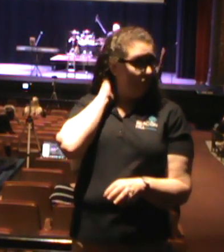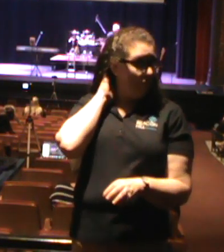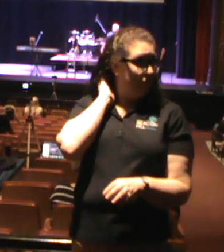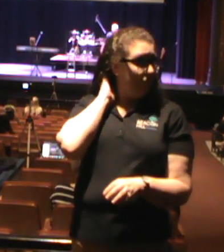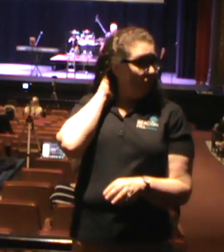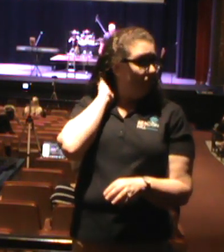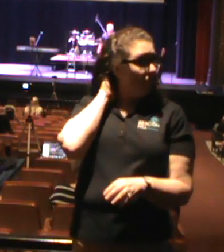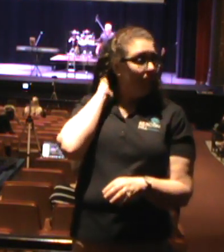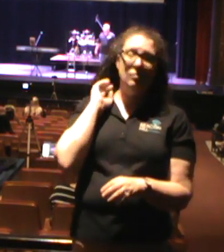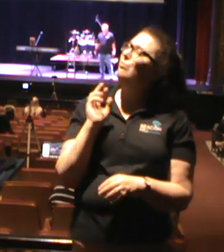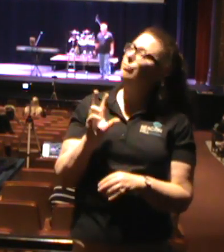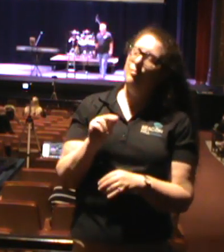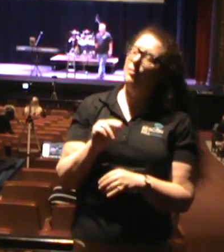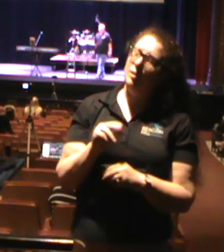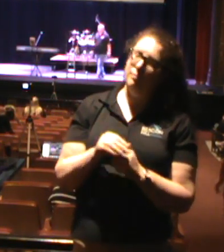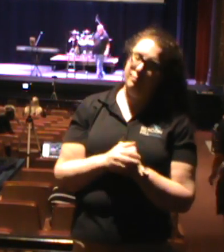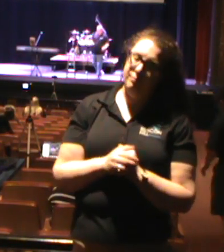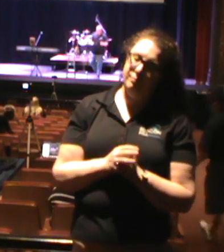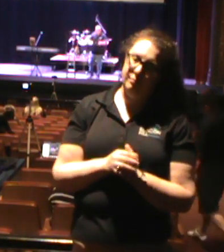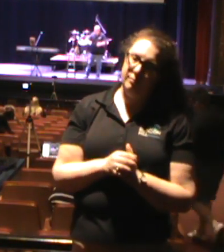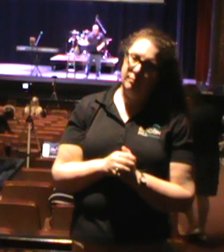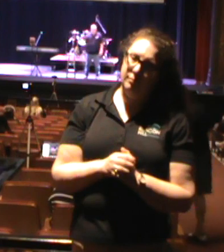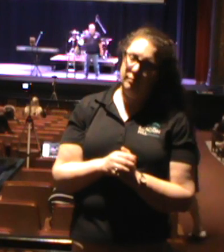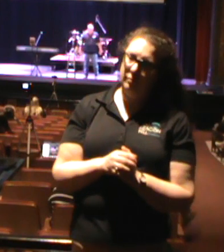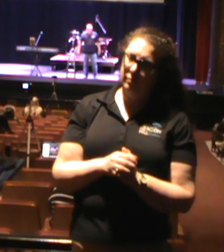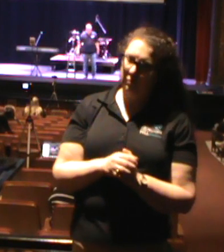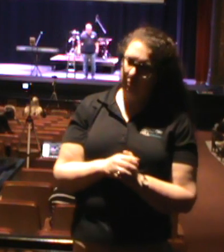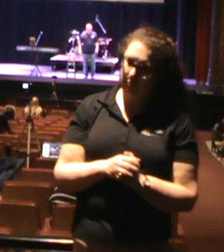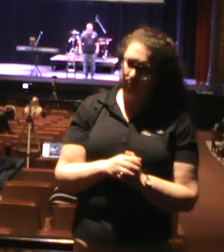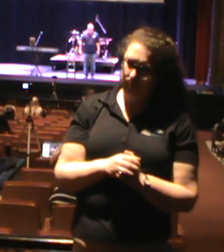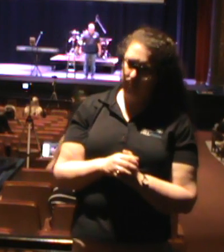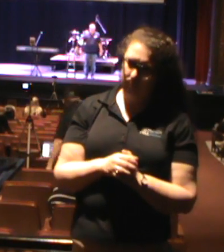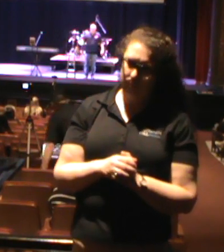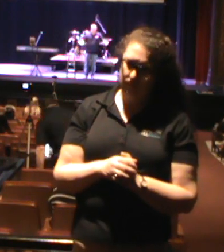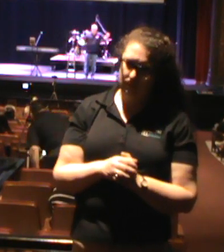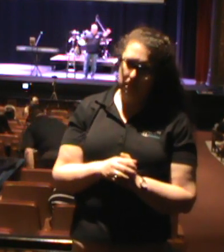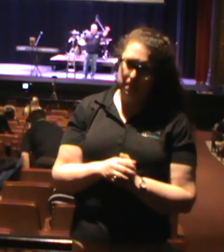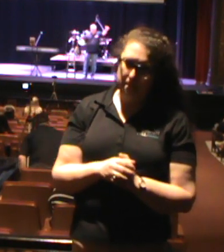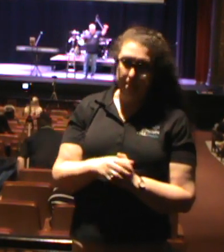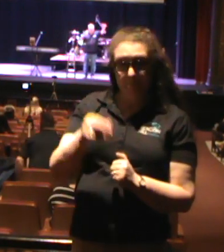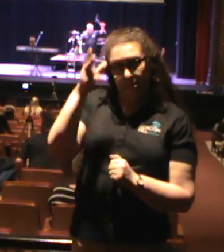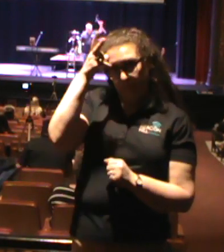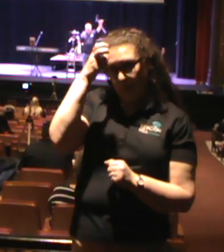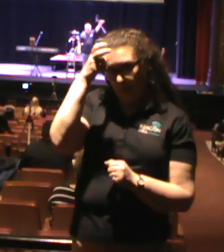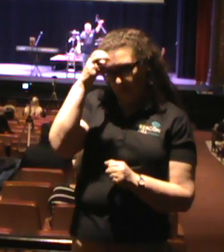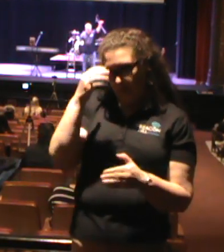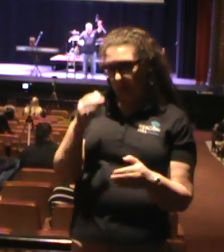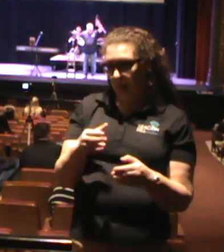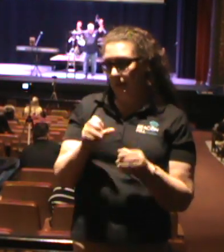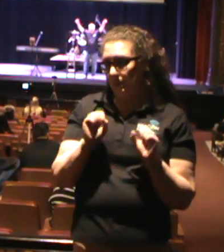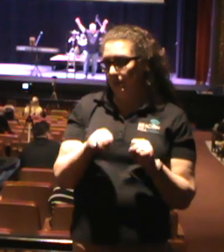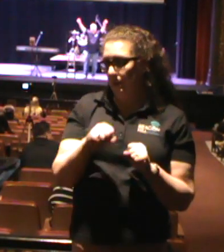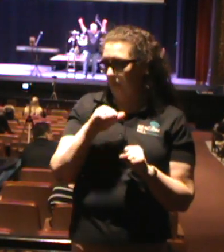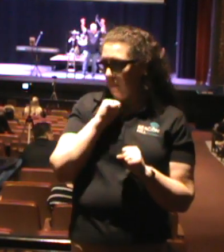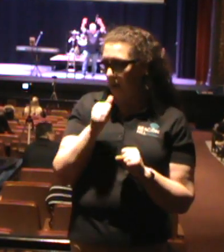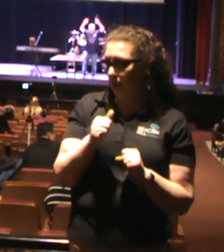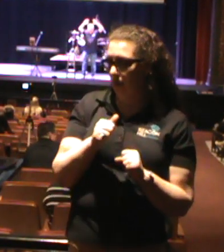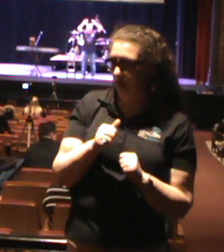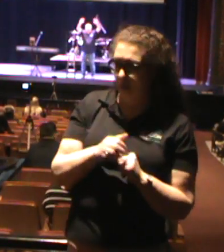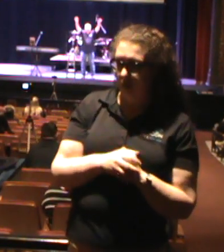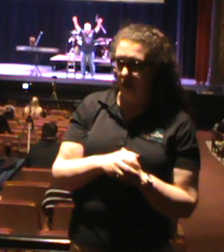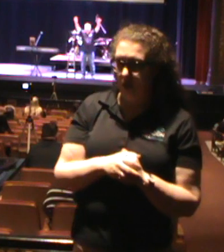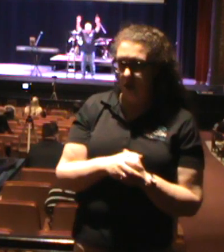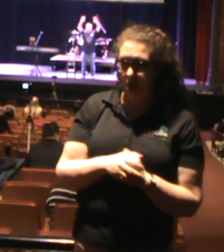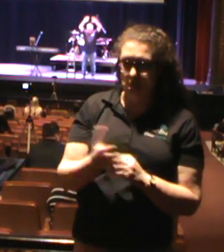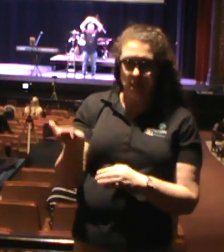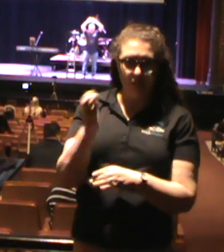Not by a long shot. Not by a long shot. Satan may not have been able to conquer them as a roaring lion that is